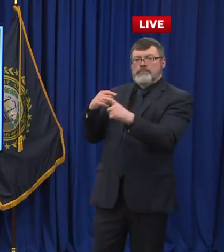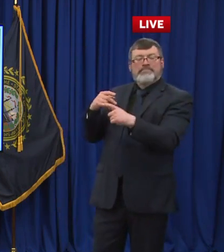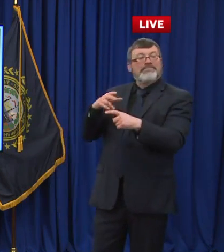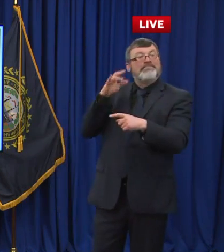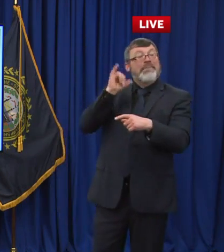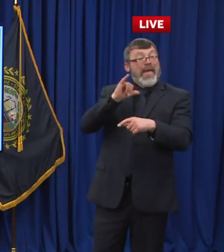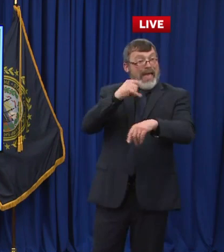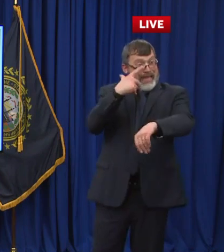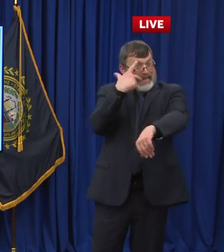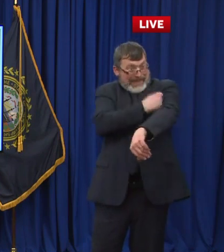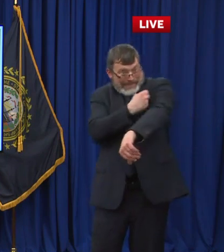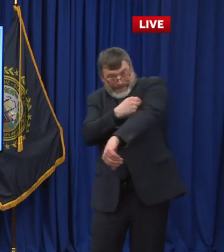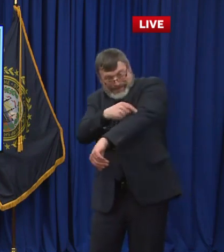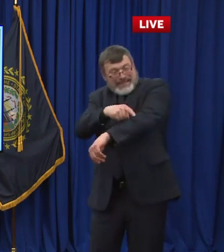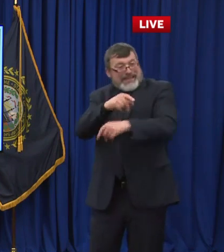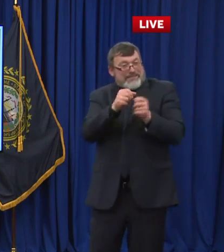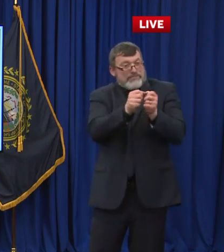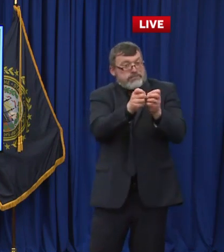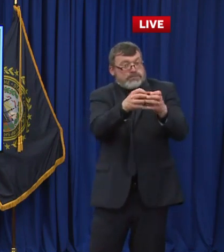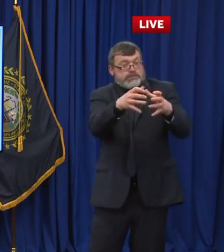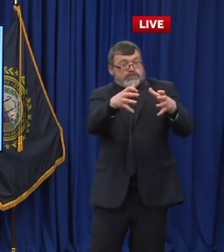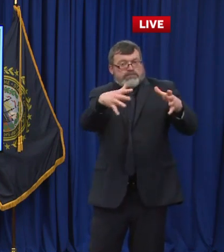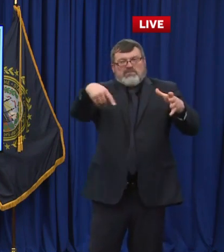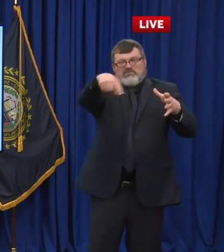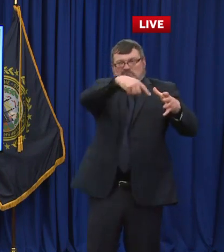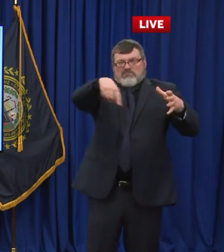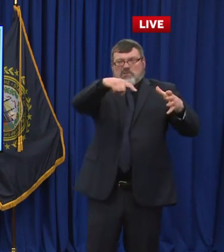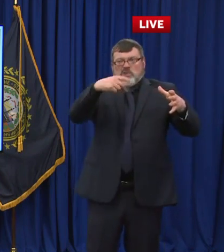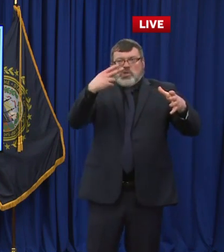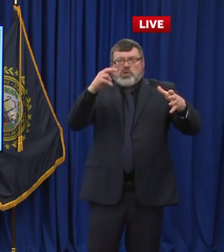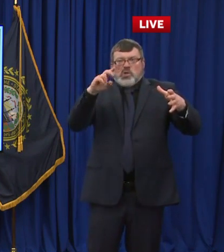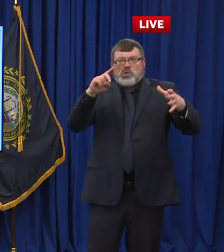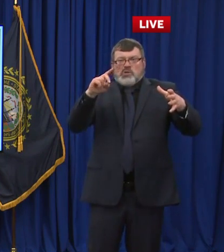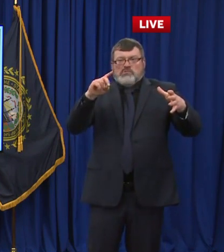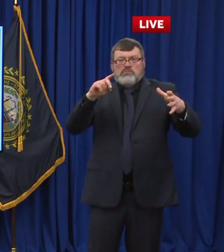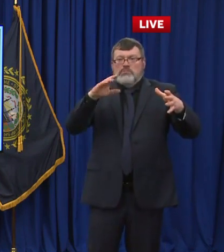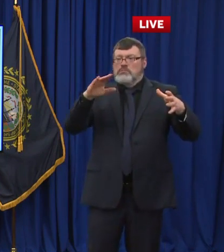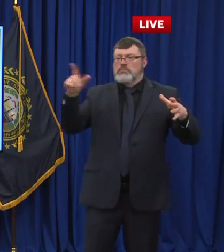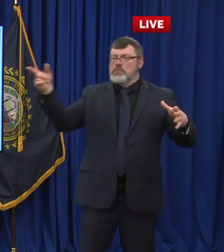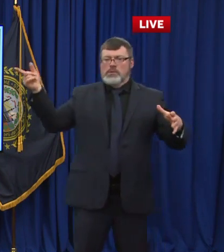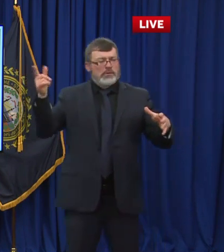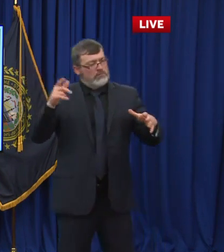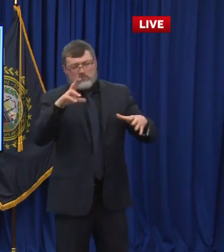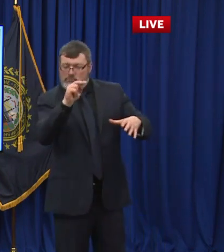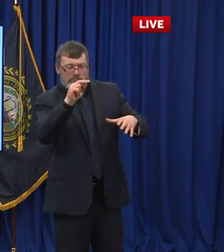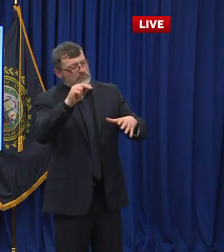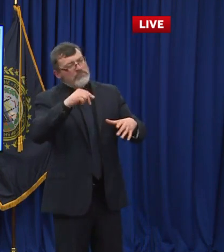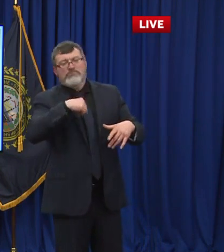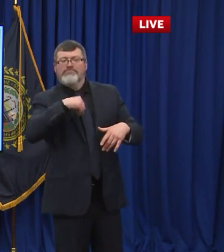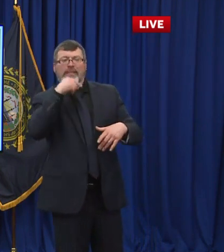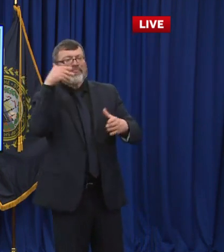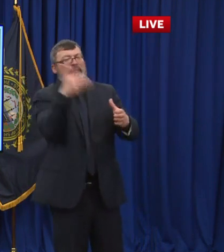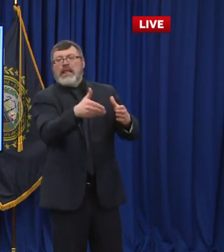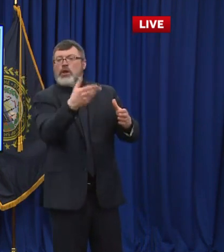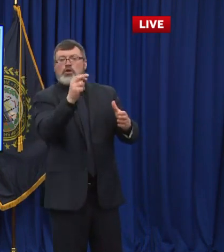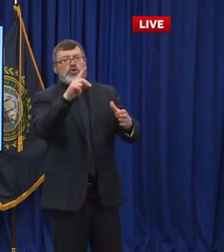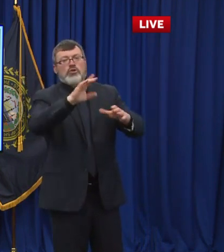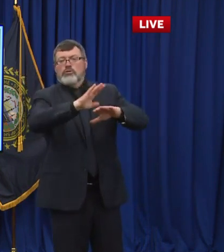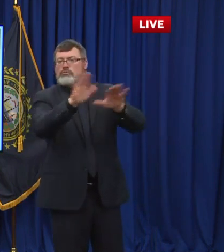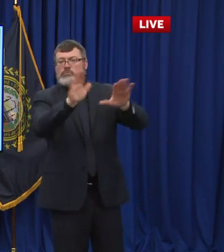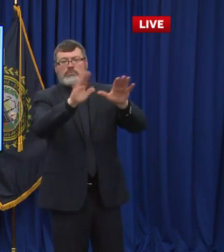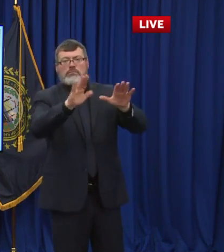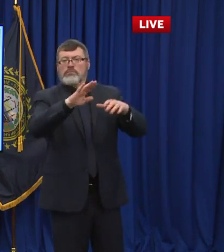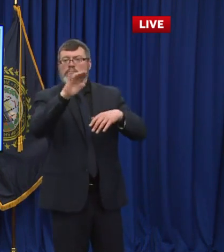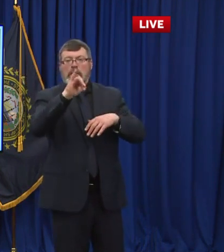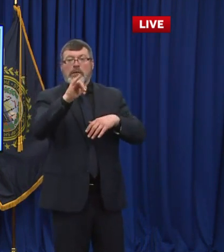is herd immunity? Even Dr. Fauci, you know, talks about herd immunity at 80%, at 60%, at 70%. If even if we had vaccination